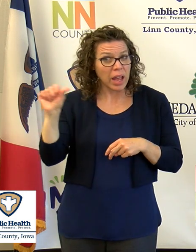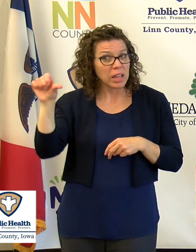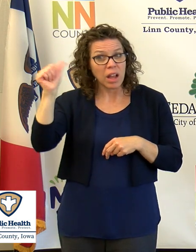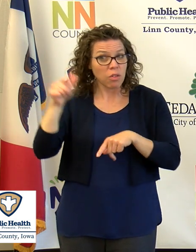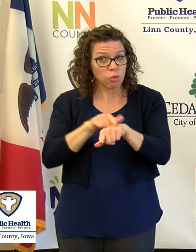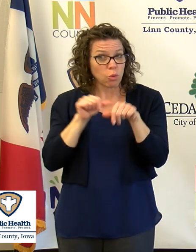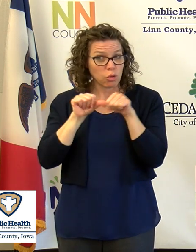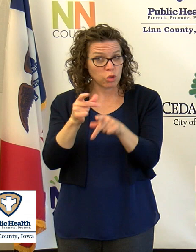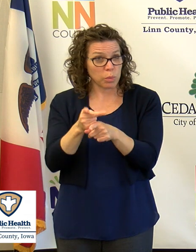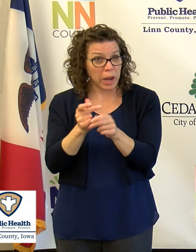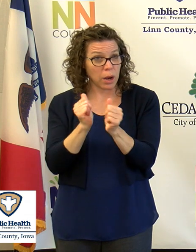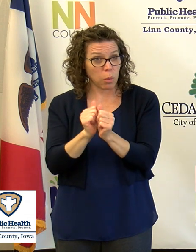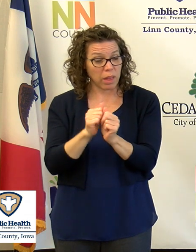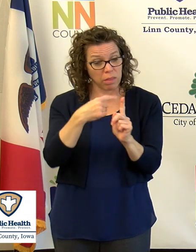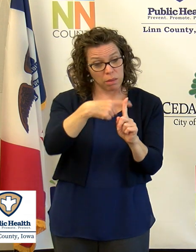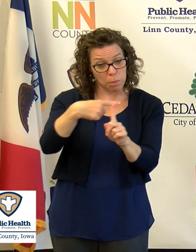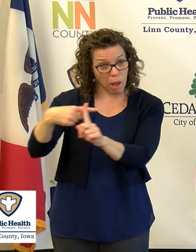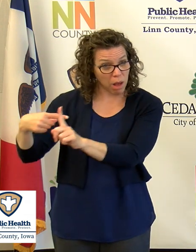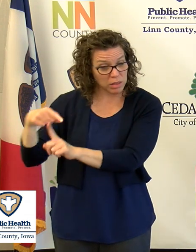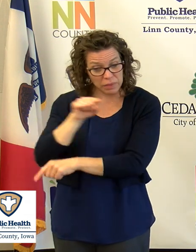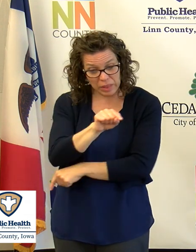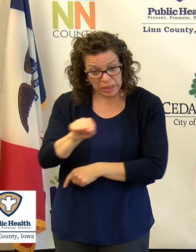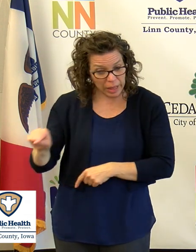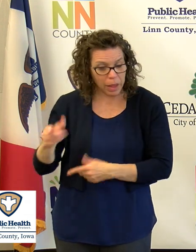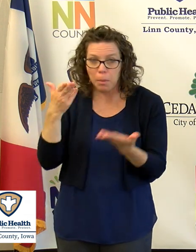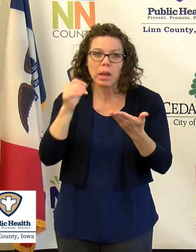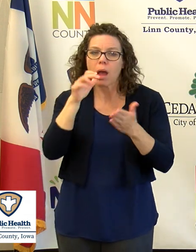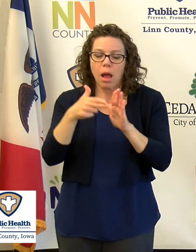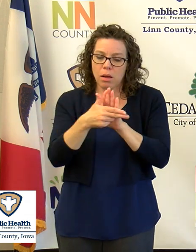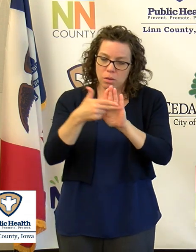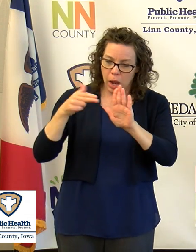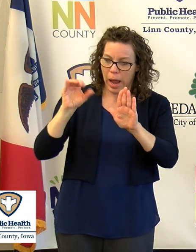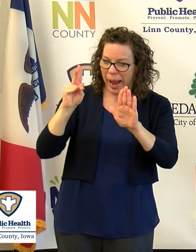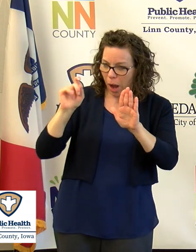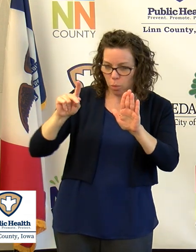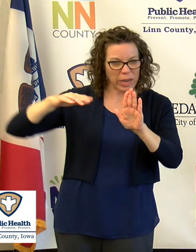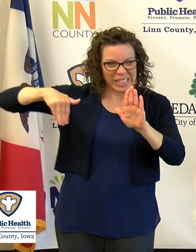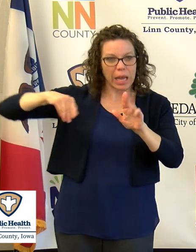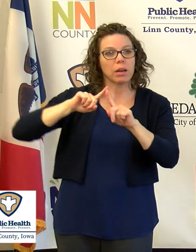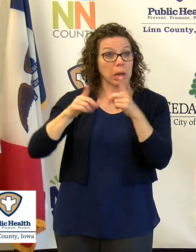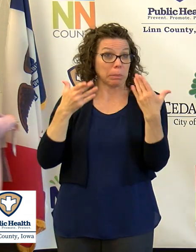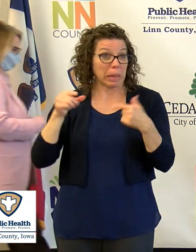facilities with COVID cases, but who don't meet the criteria for an outbreak?